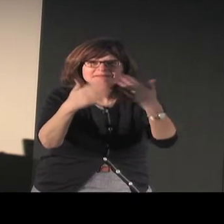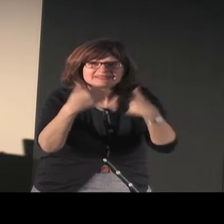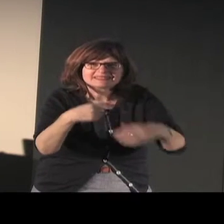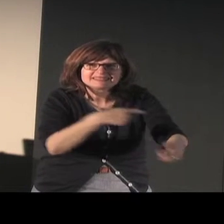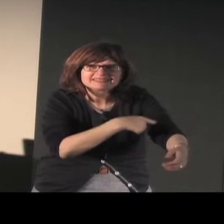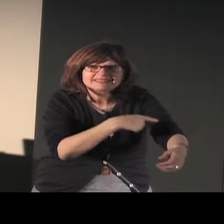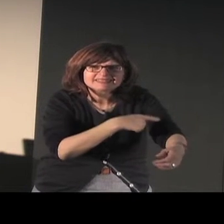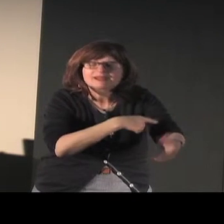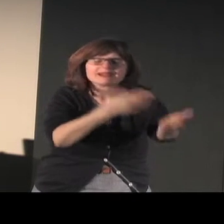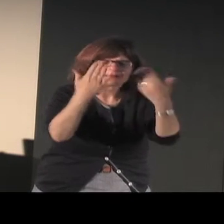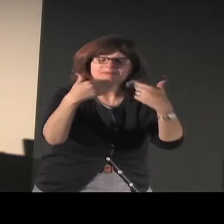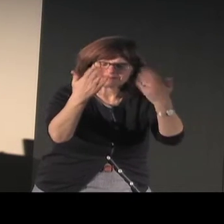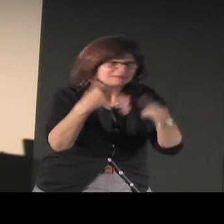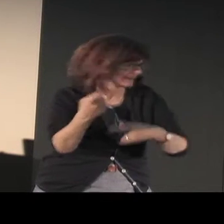Come forward, please, or show me again.